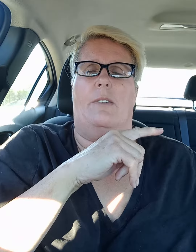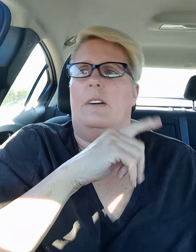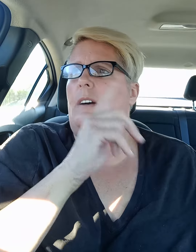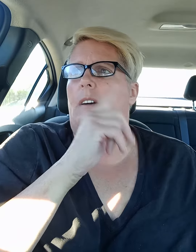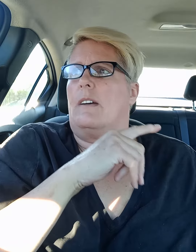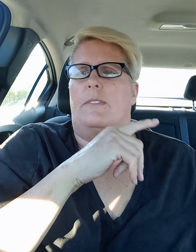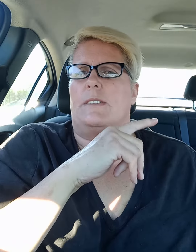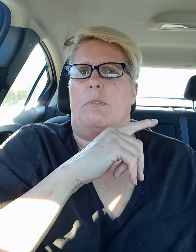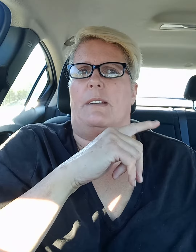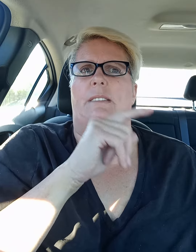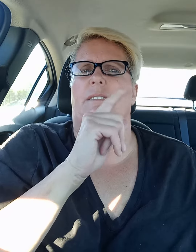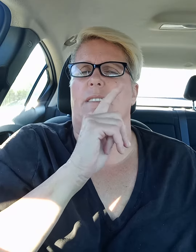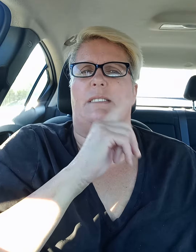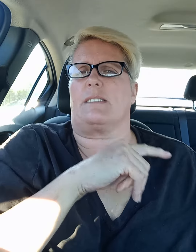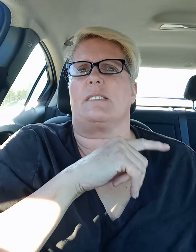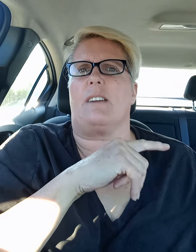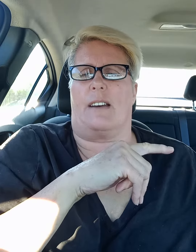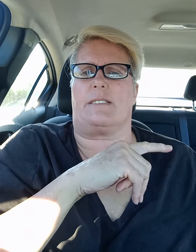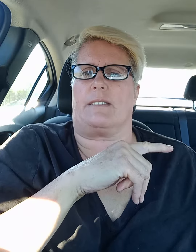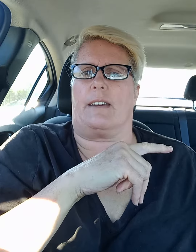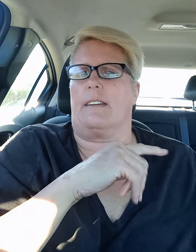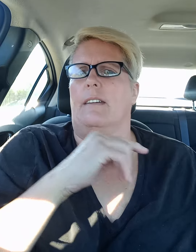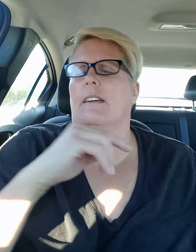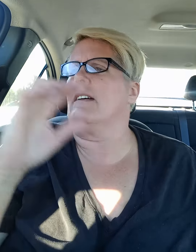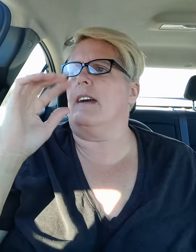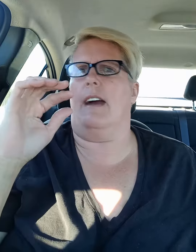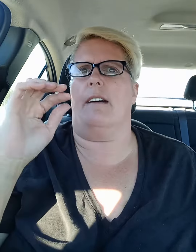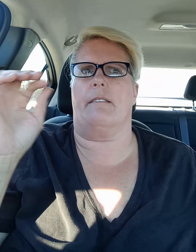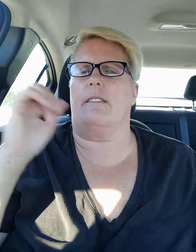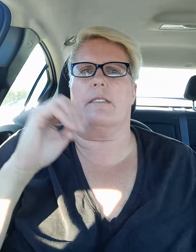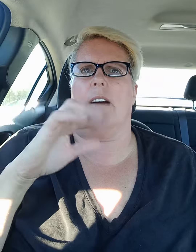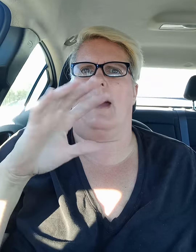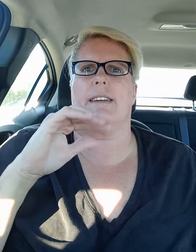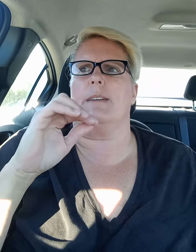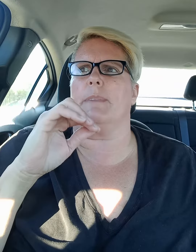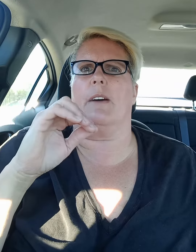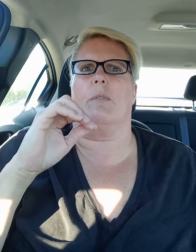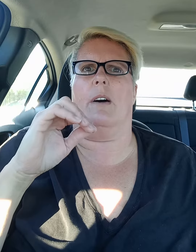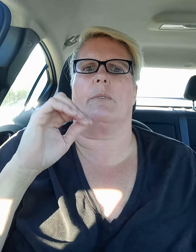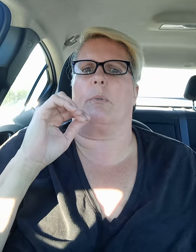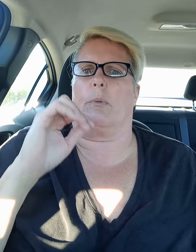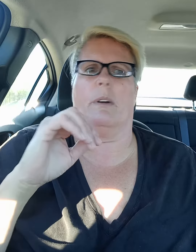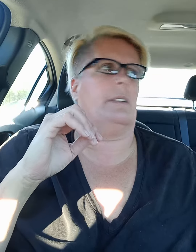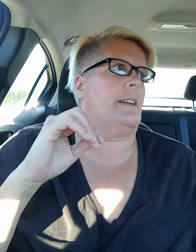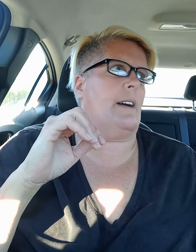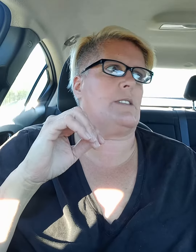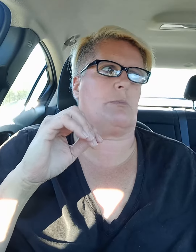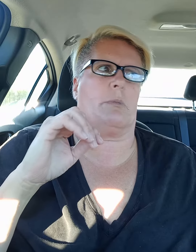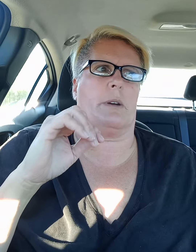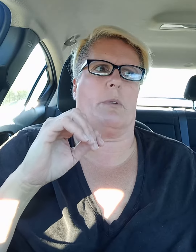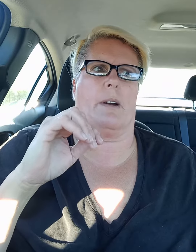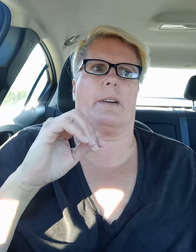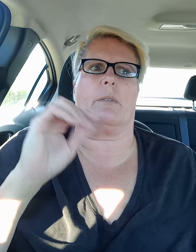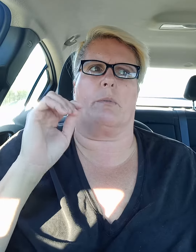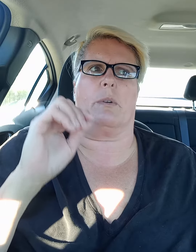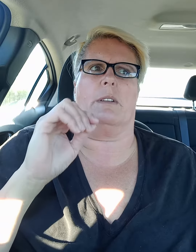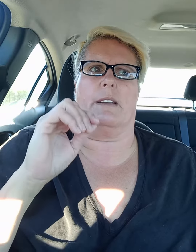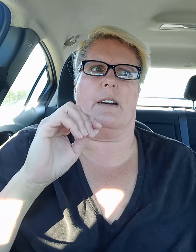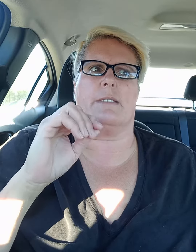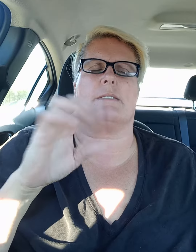this one is disgusting and I keep that one really nice where we work really nice